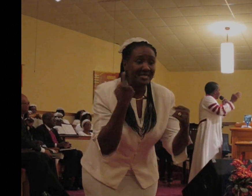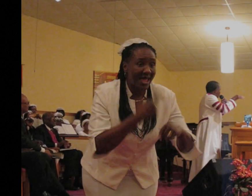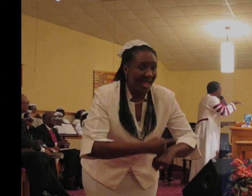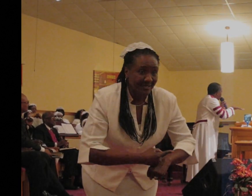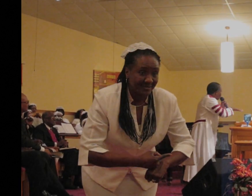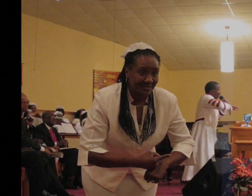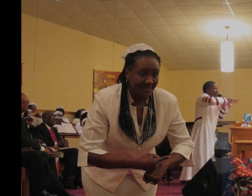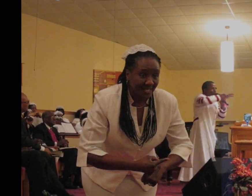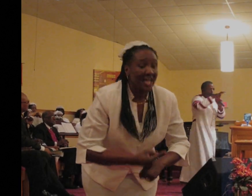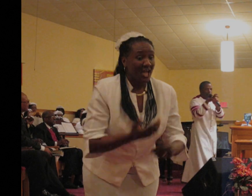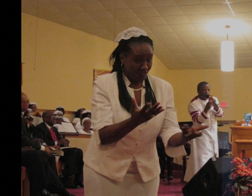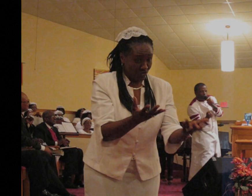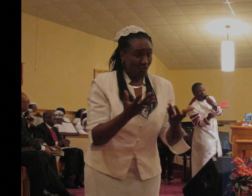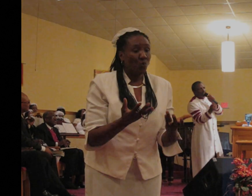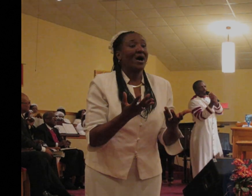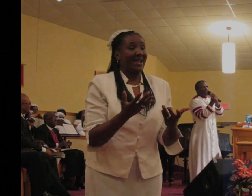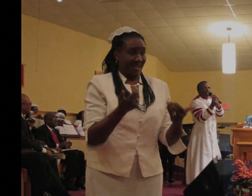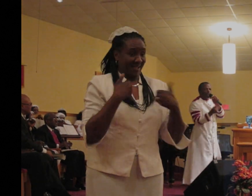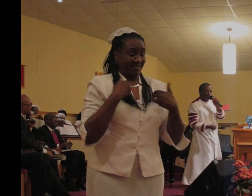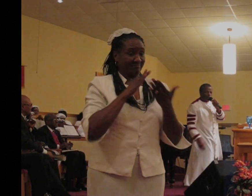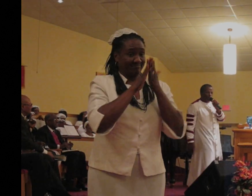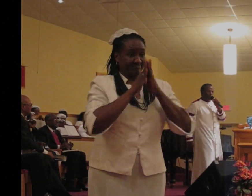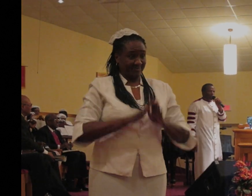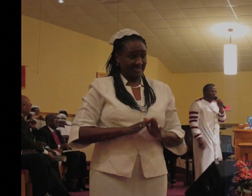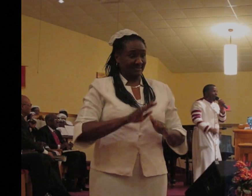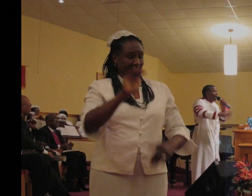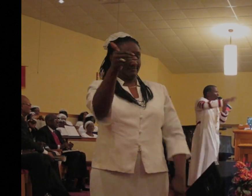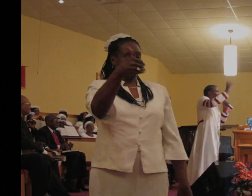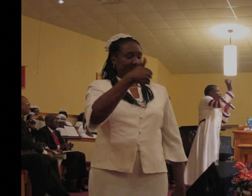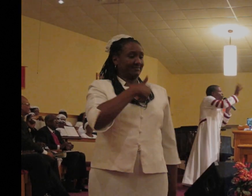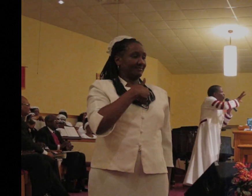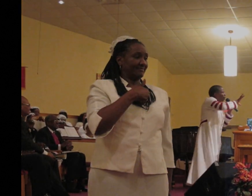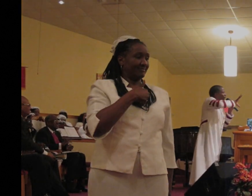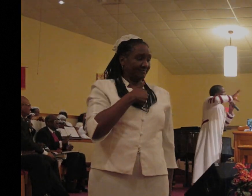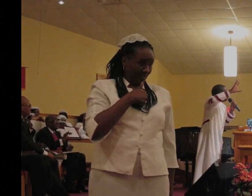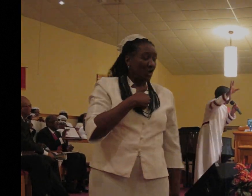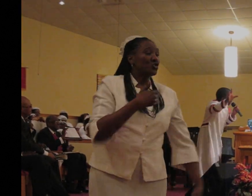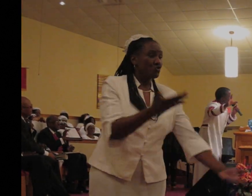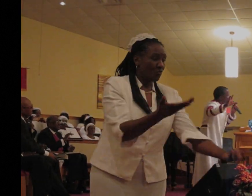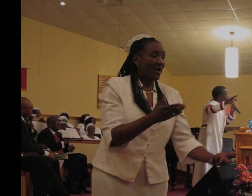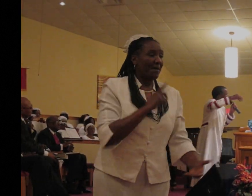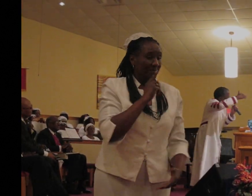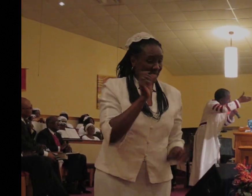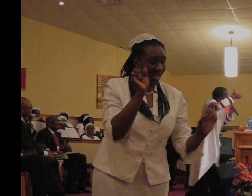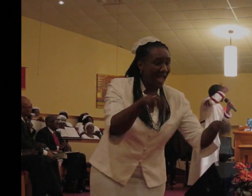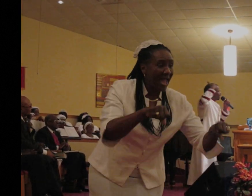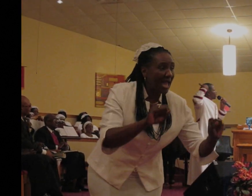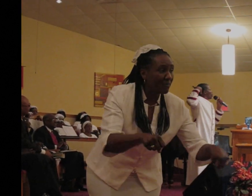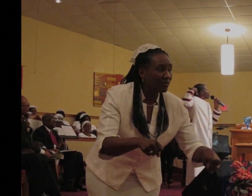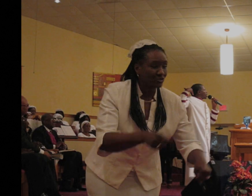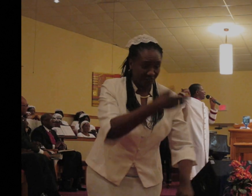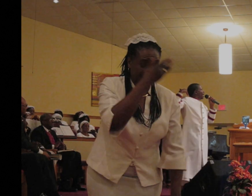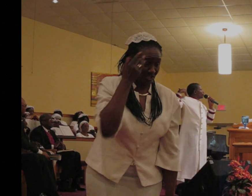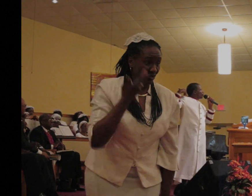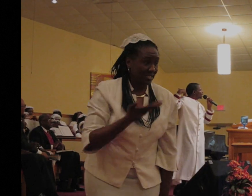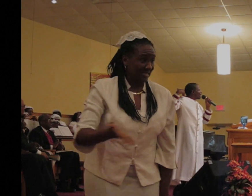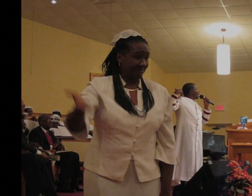if you want to bring peace to your soul. If you want to be able to forget those things which are